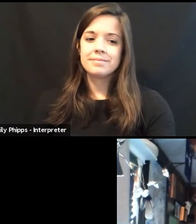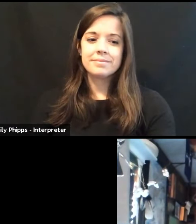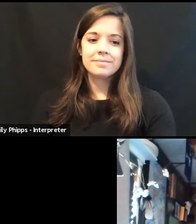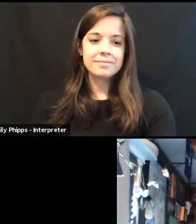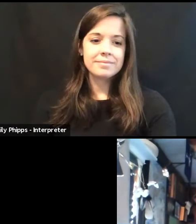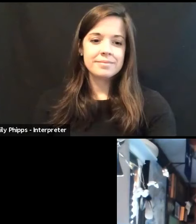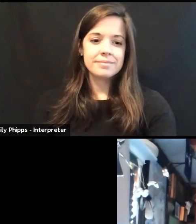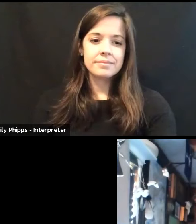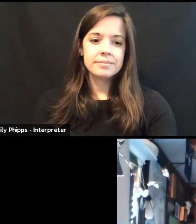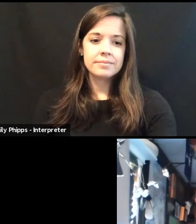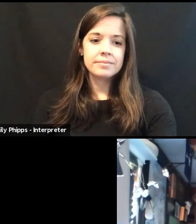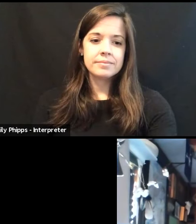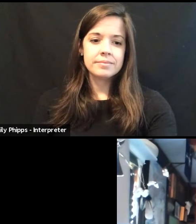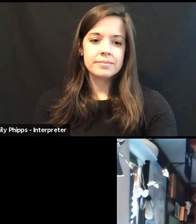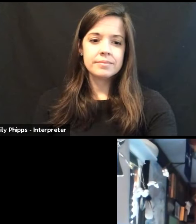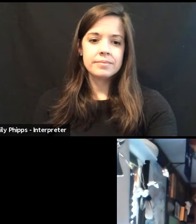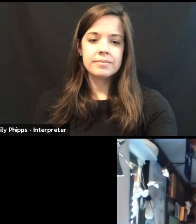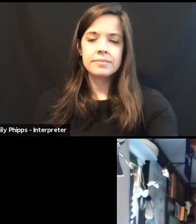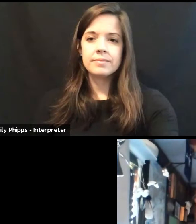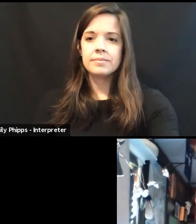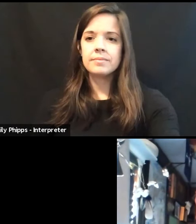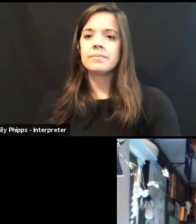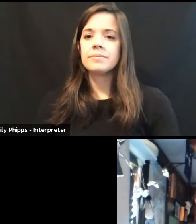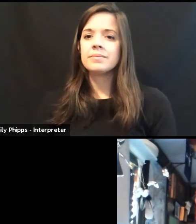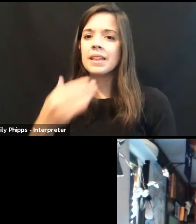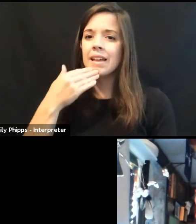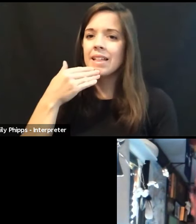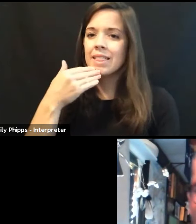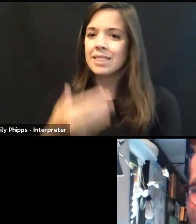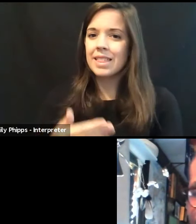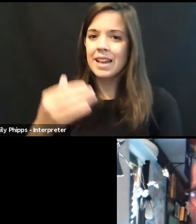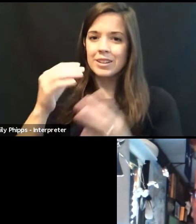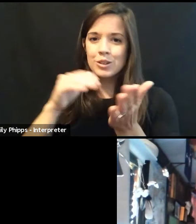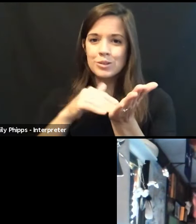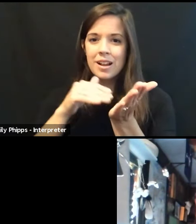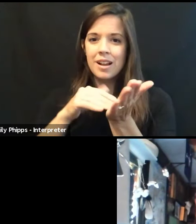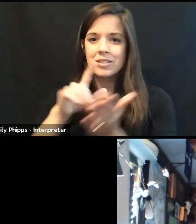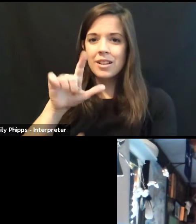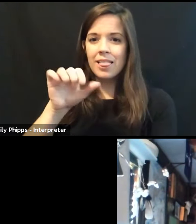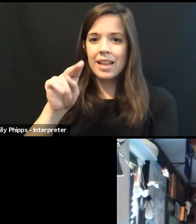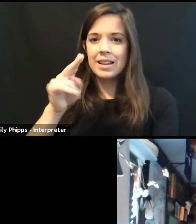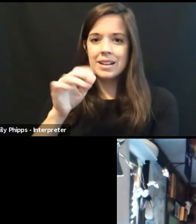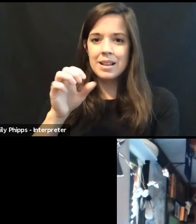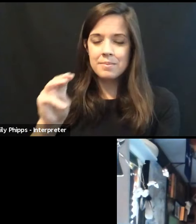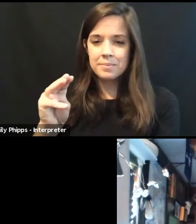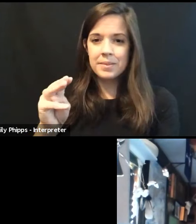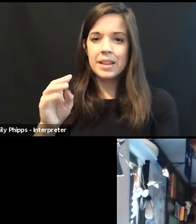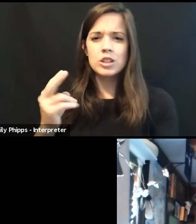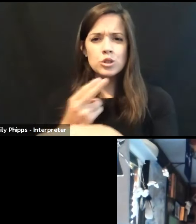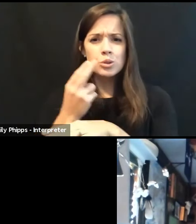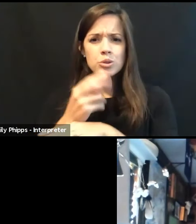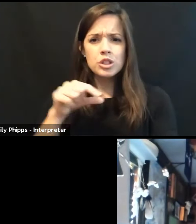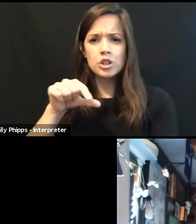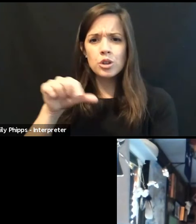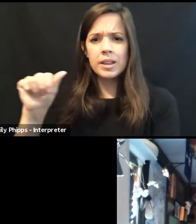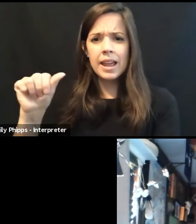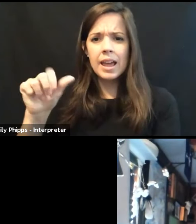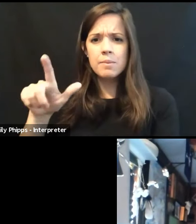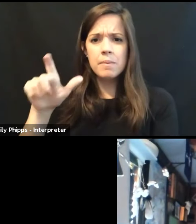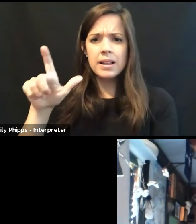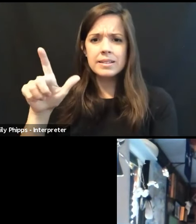Thank you, Dr. Lamb, and I would just remind everybody to use the Q&A button at the bottom of the zoom screen.